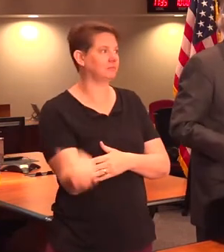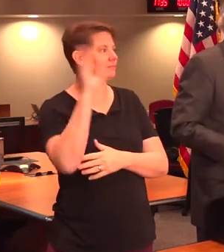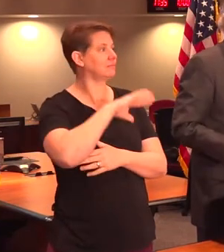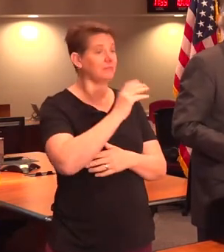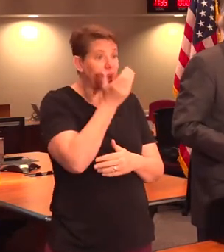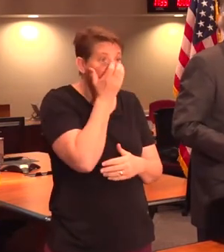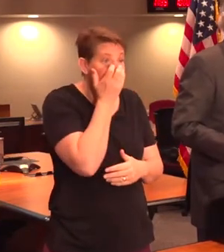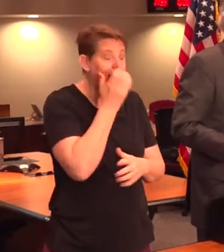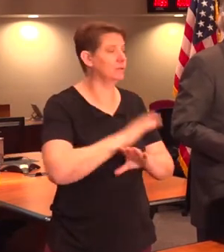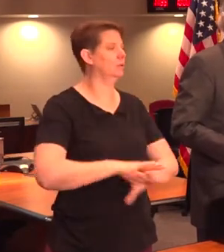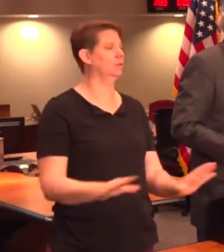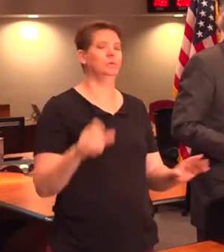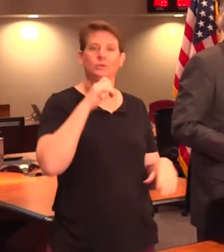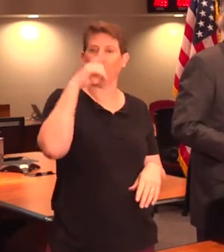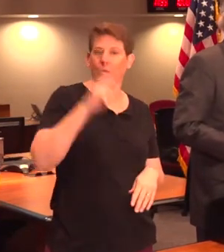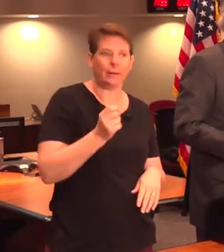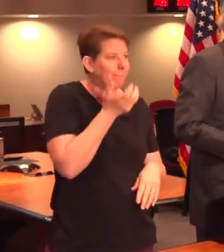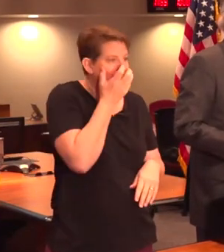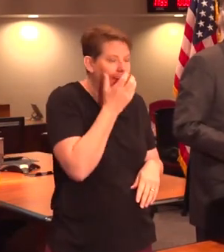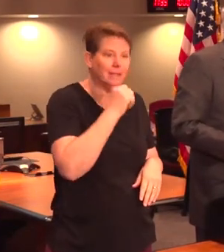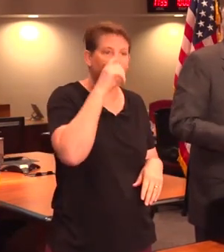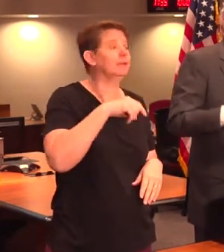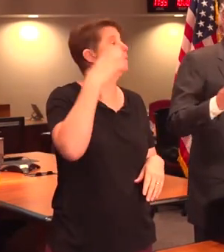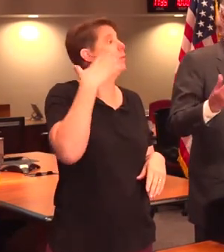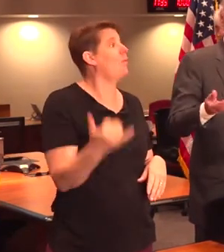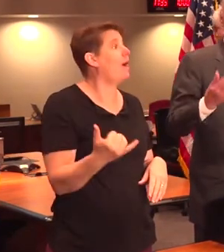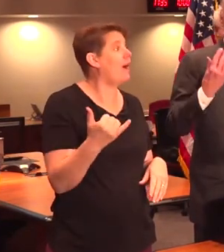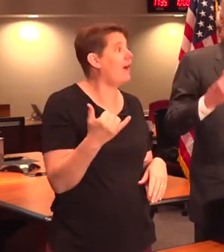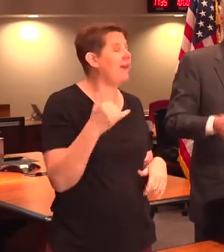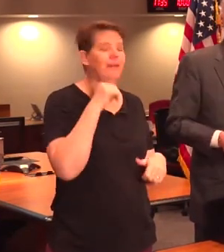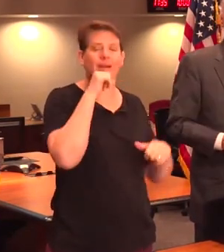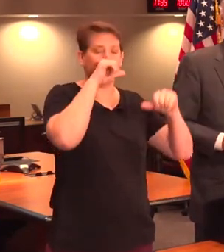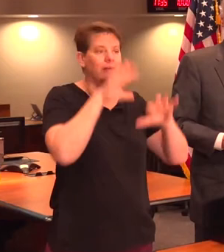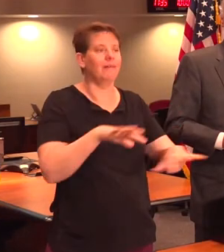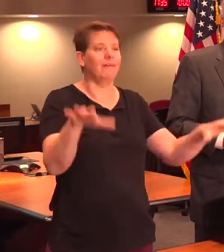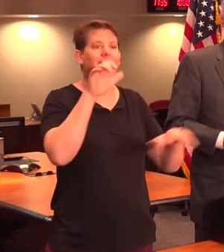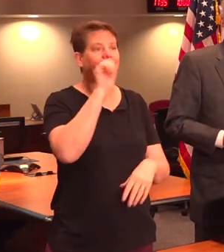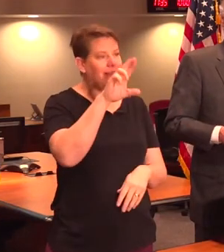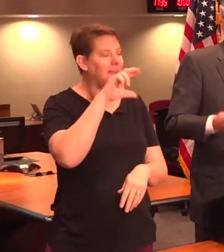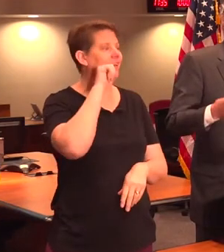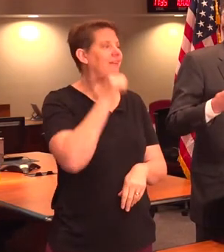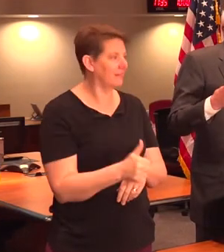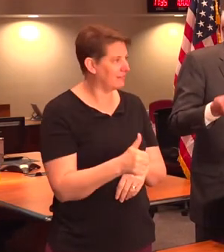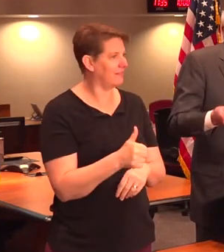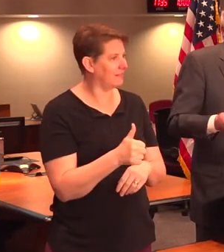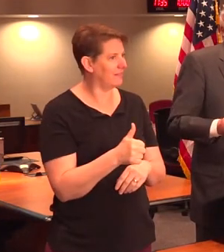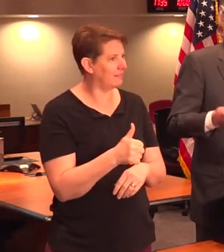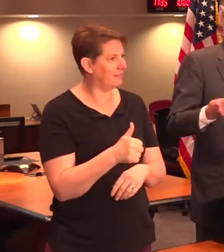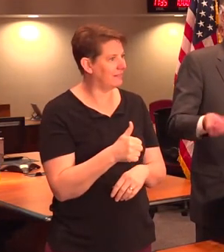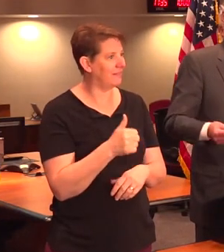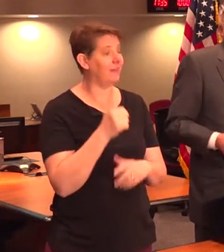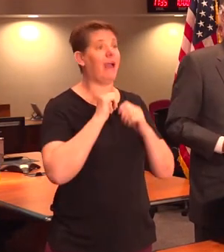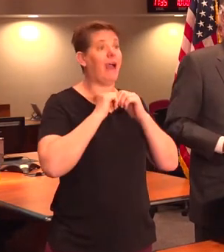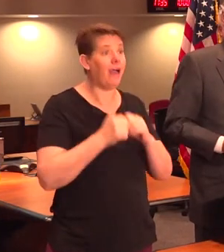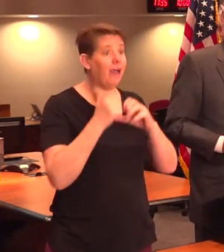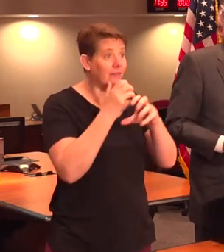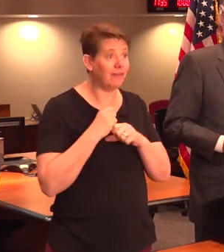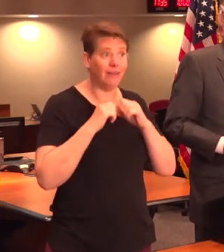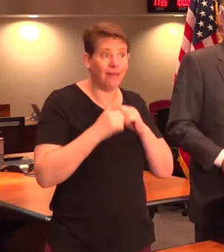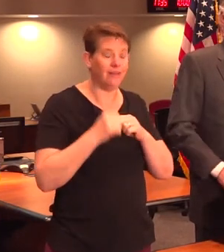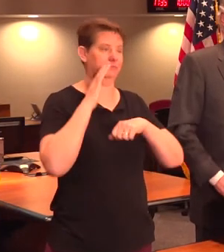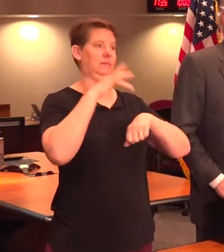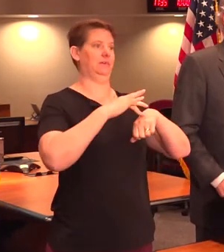need a mask. Don't need a face mask. Why? Because this is not airborne. It is spread by contact.